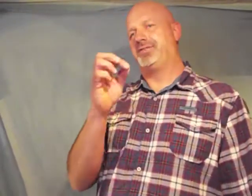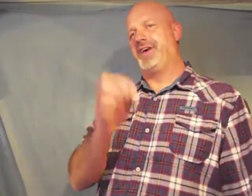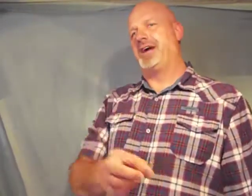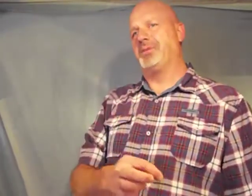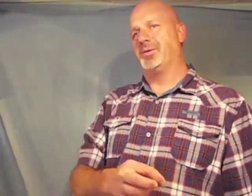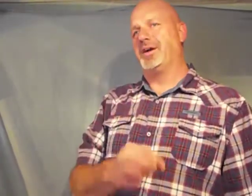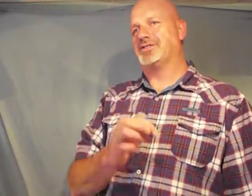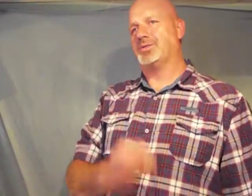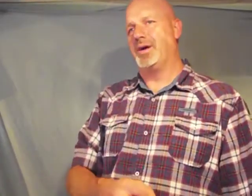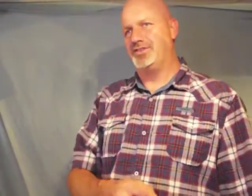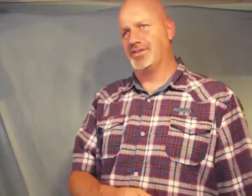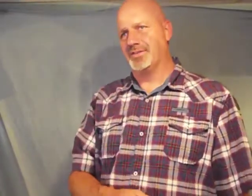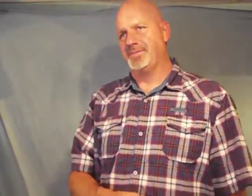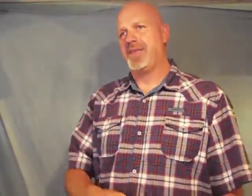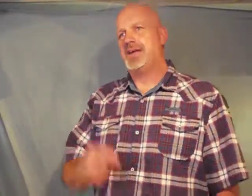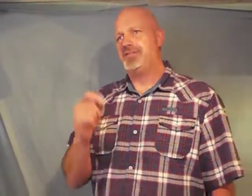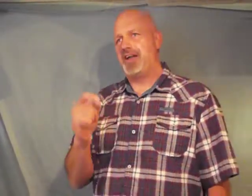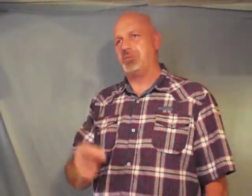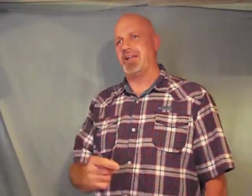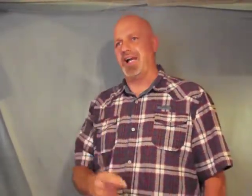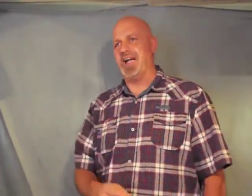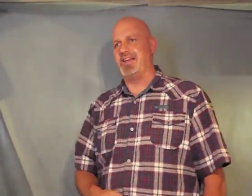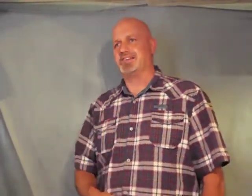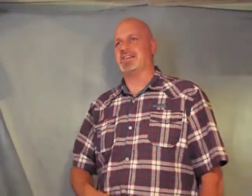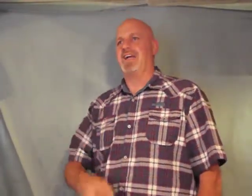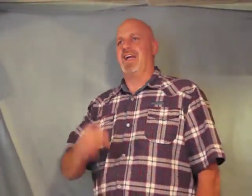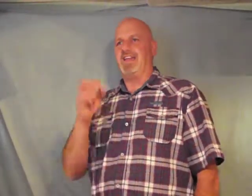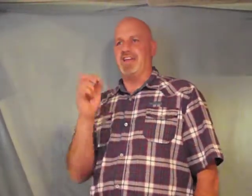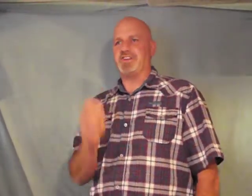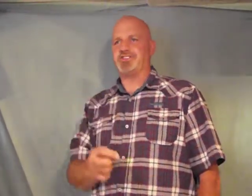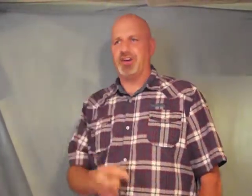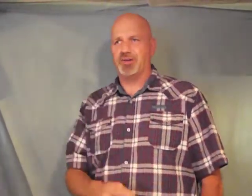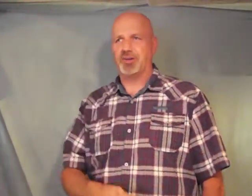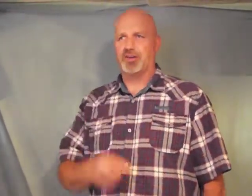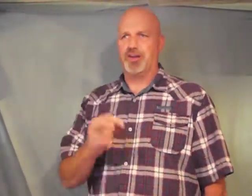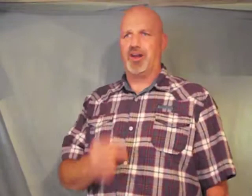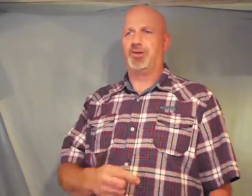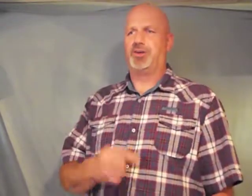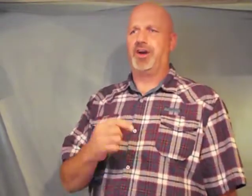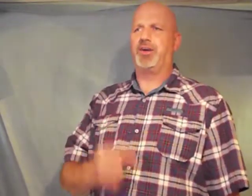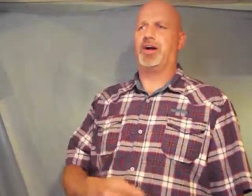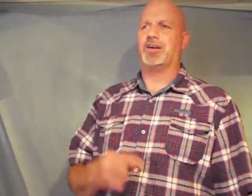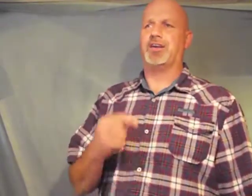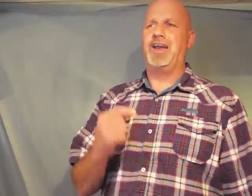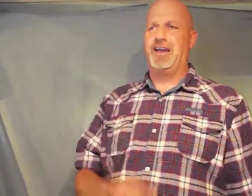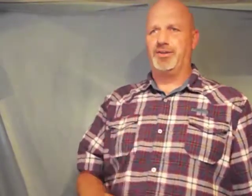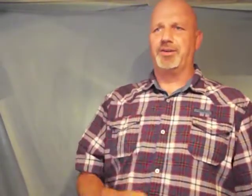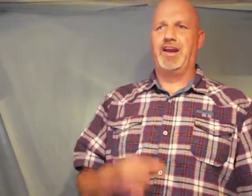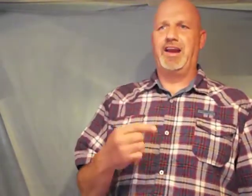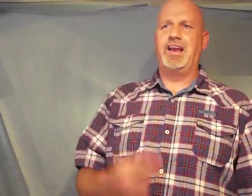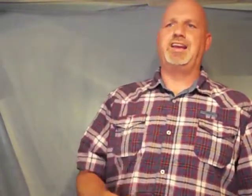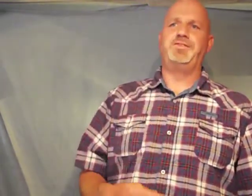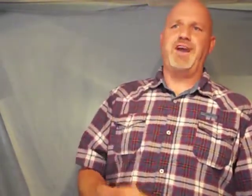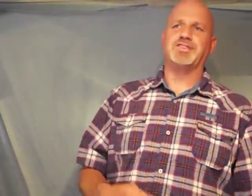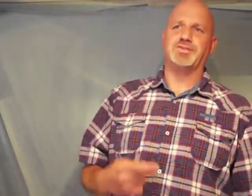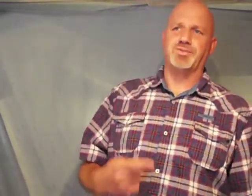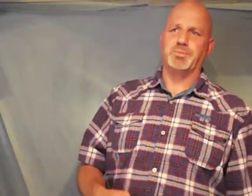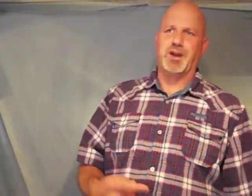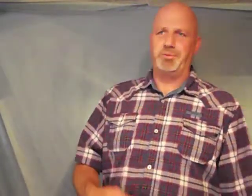family restoration family guidance and that the children are no longer hindered in any fashion from coming